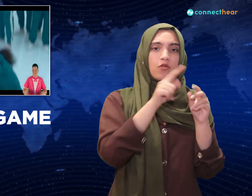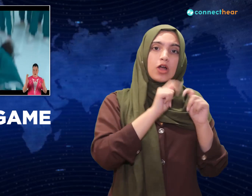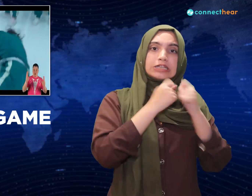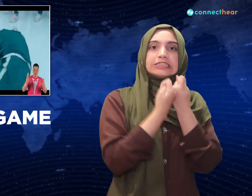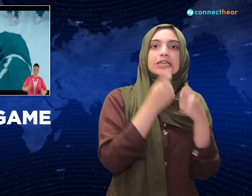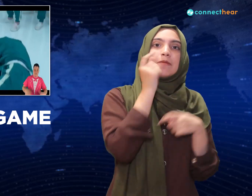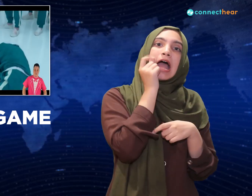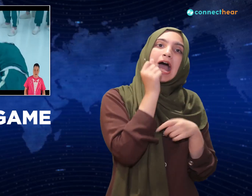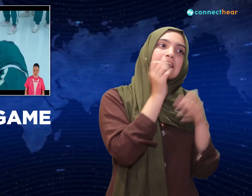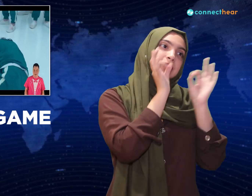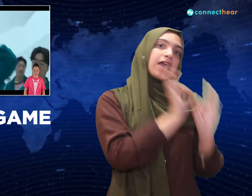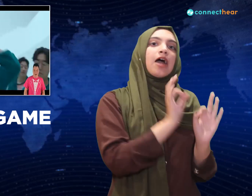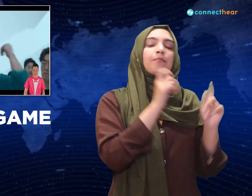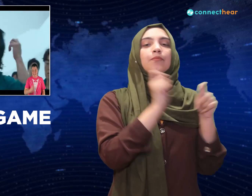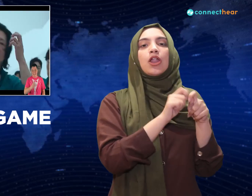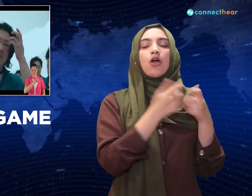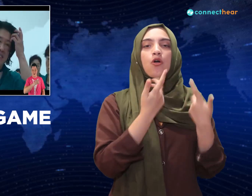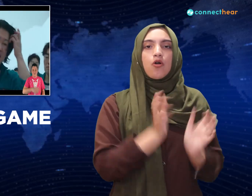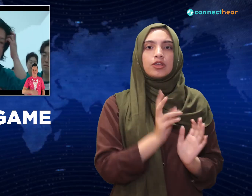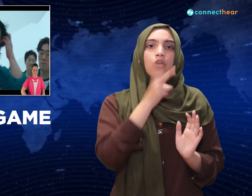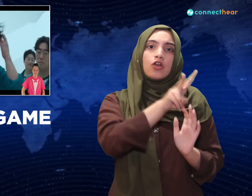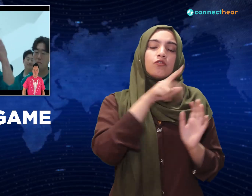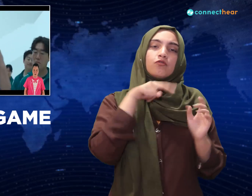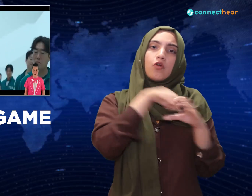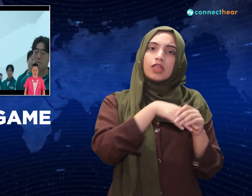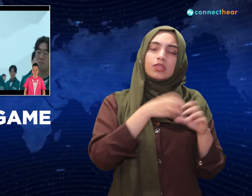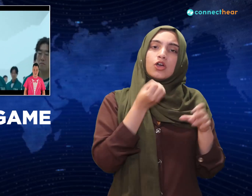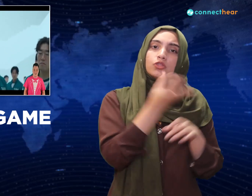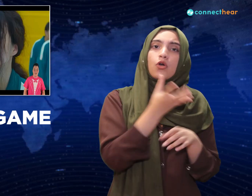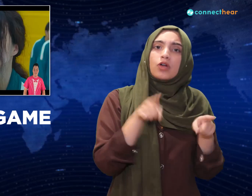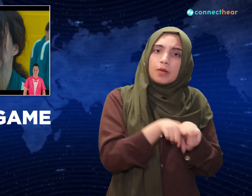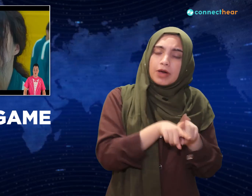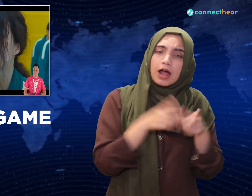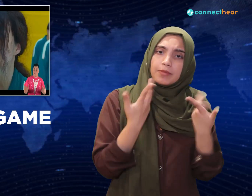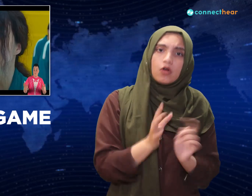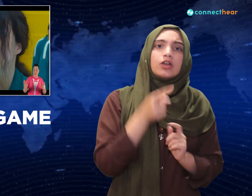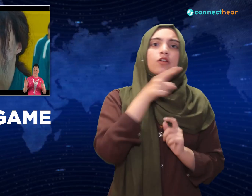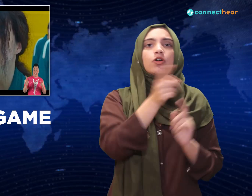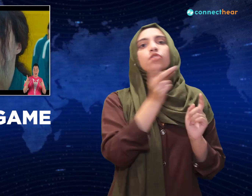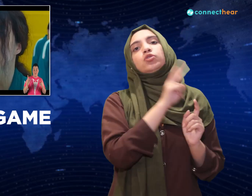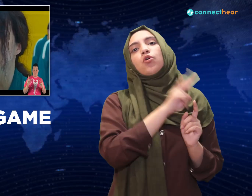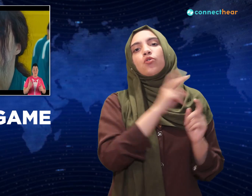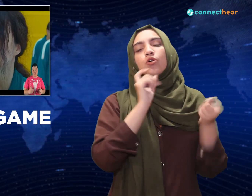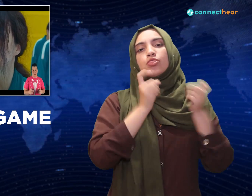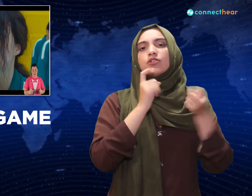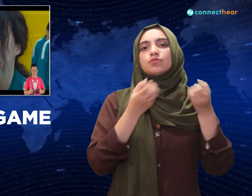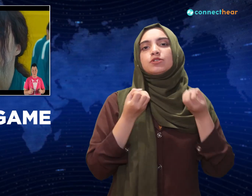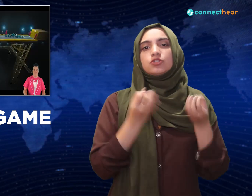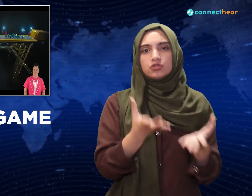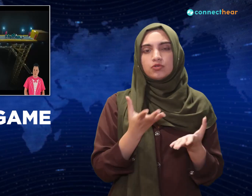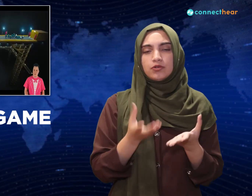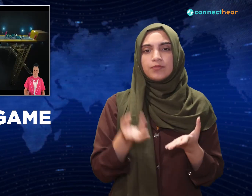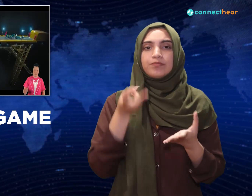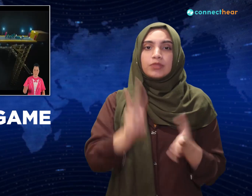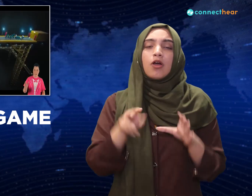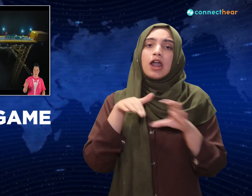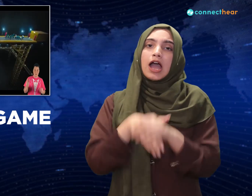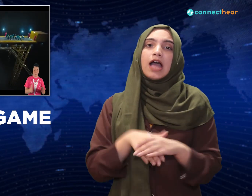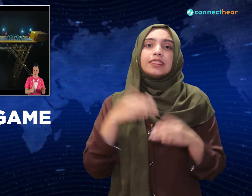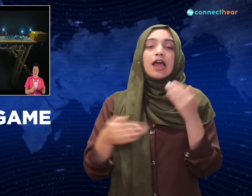totally betrayed her, I didn't care about you at all girl, so he's made an enemy for life. But for the next game, strength